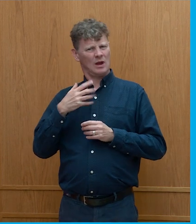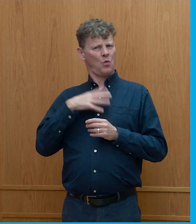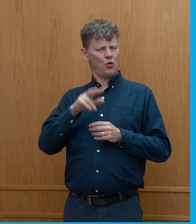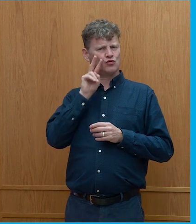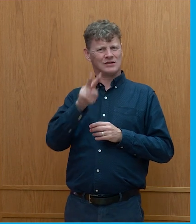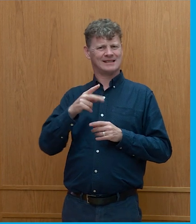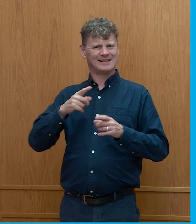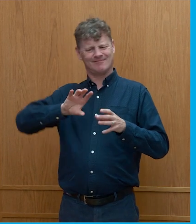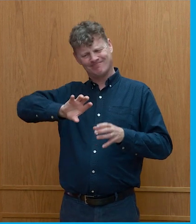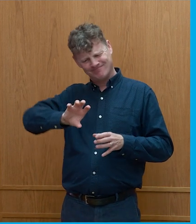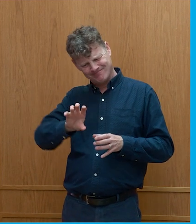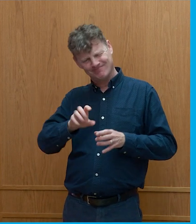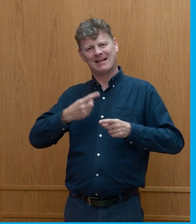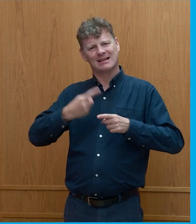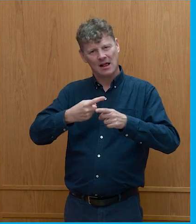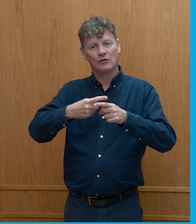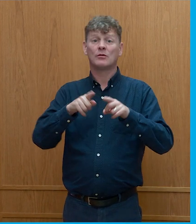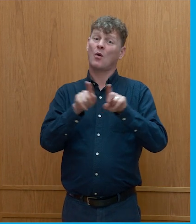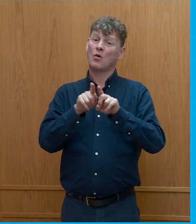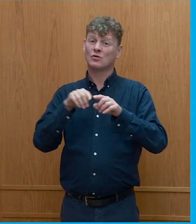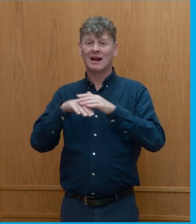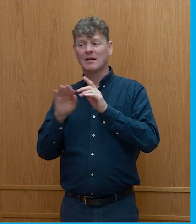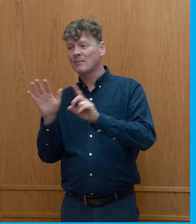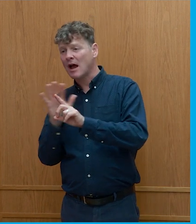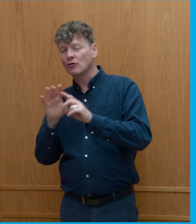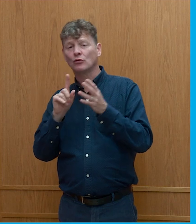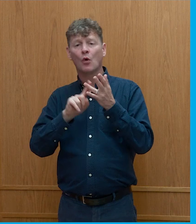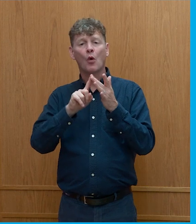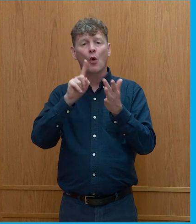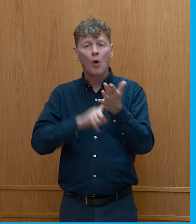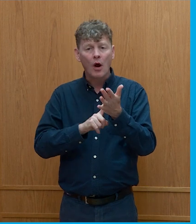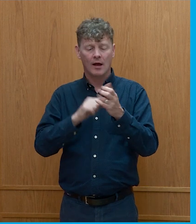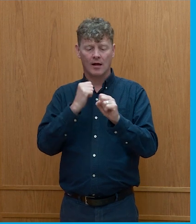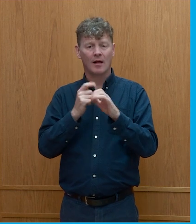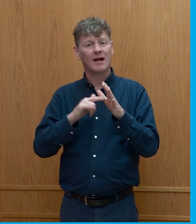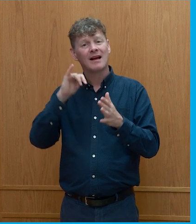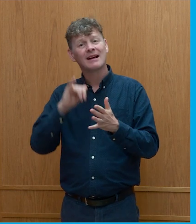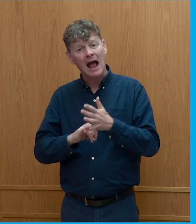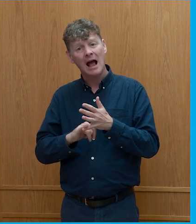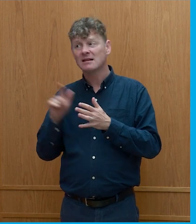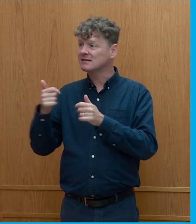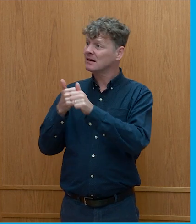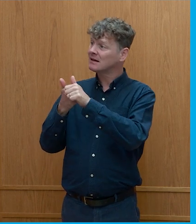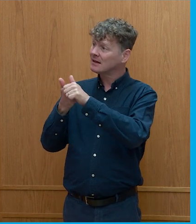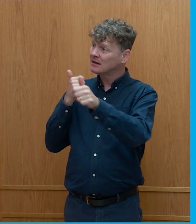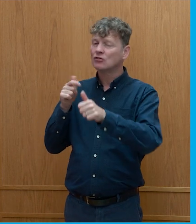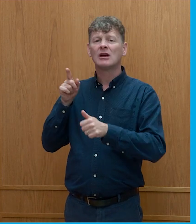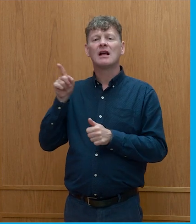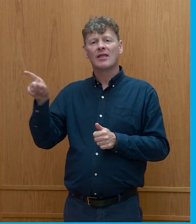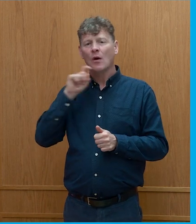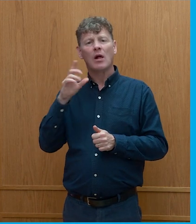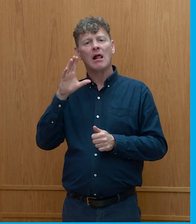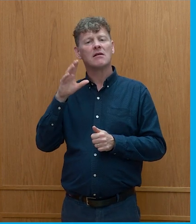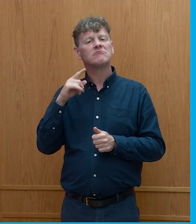there's things in the background that i'm aware of for example i i understand that oil and gas standardly now assumes they're going to have a 40 pound carbon